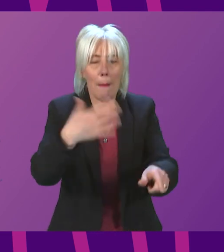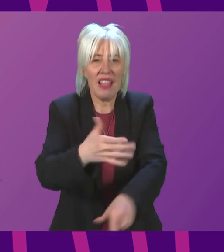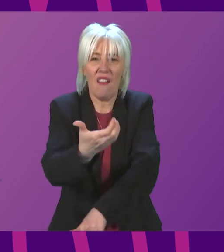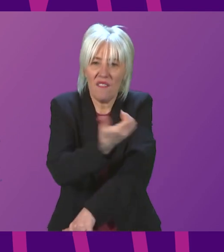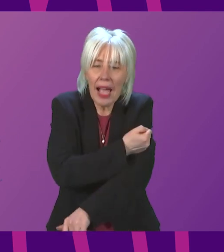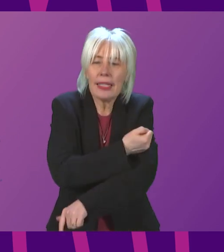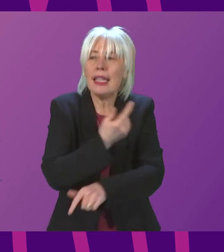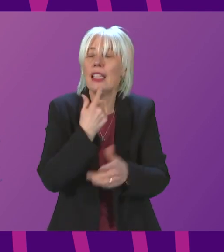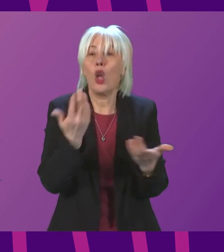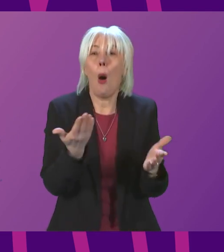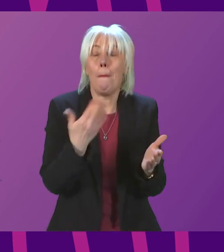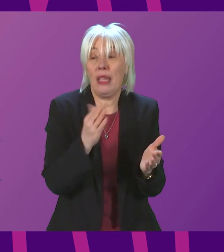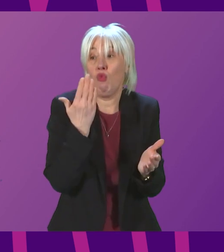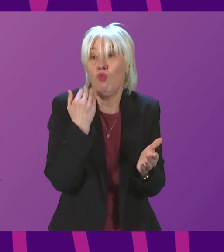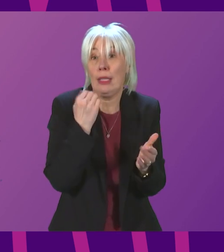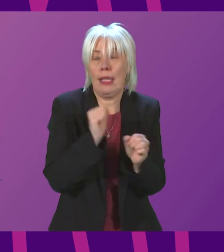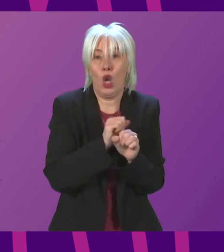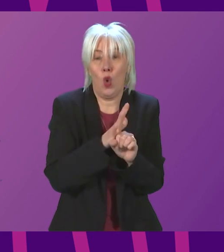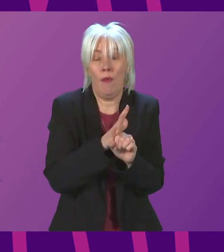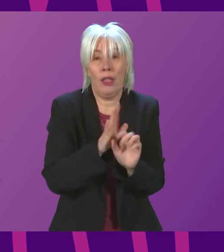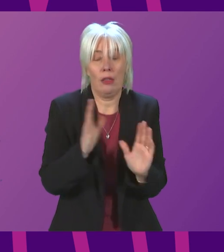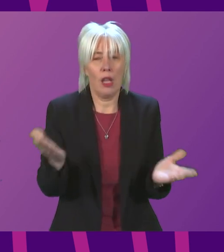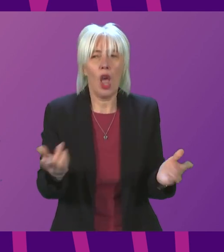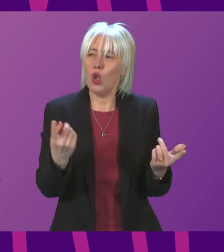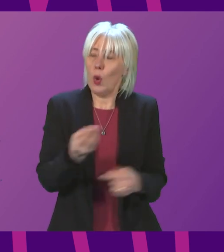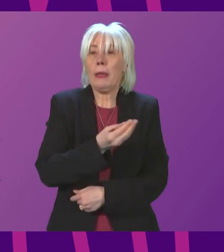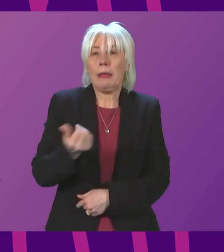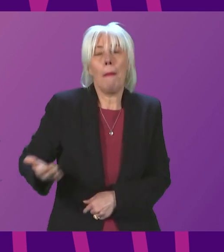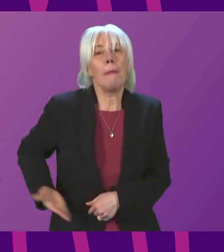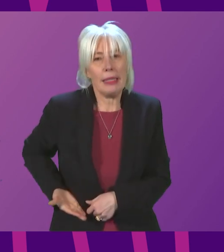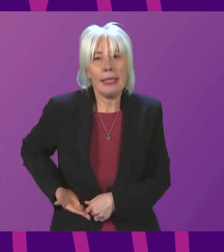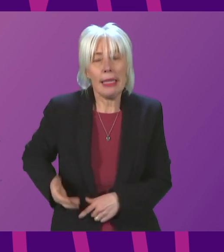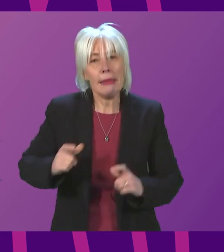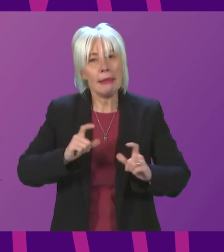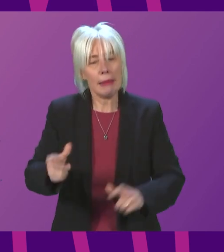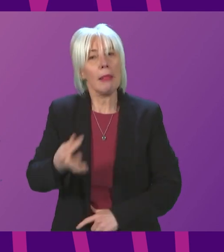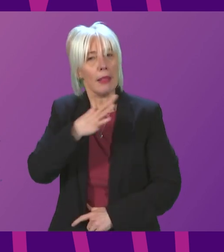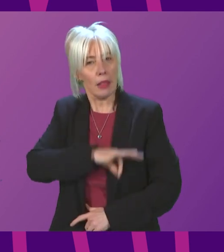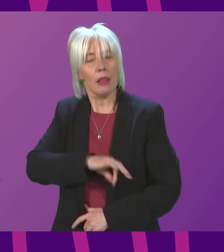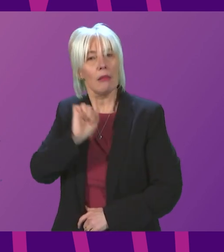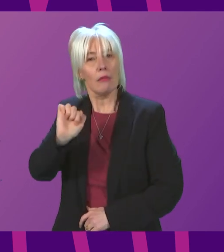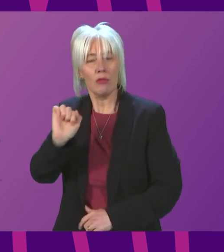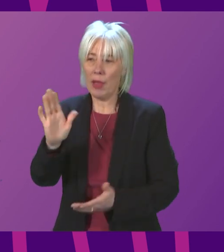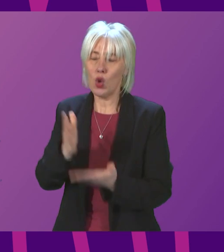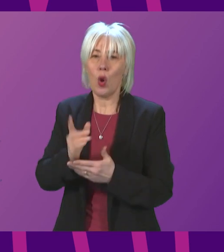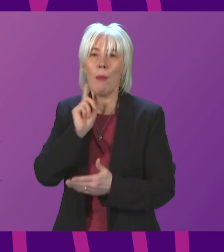have recently tested. And I think there will be some businesses who see the advantage in still doing that in order to make people feel more confident about going